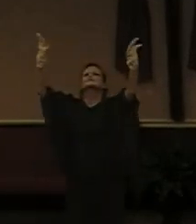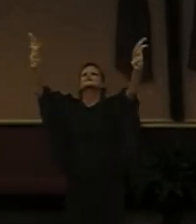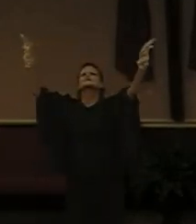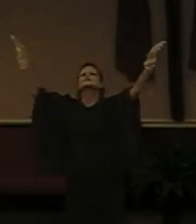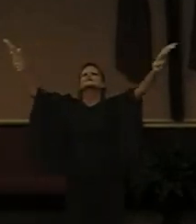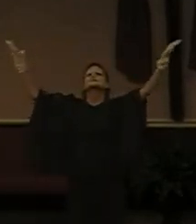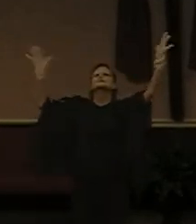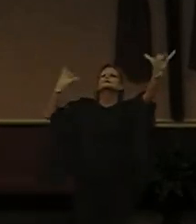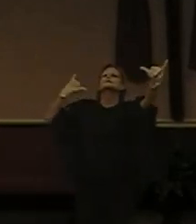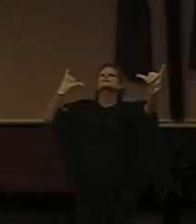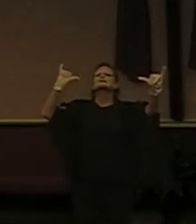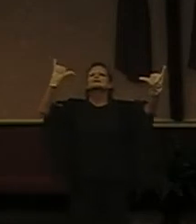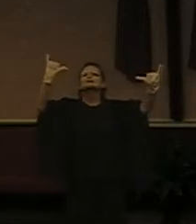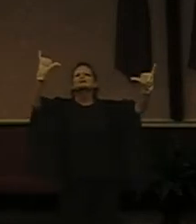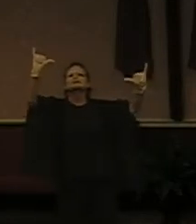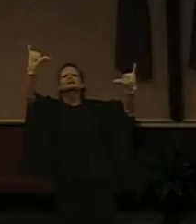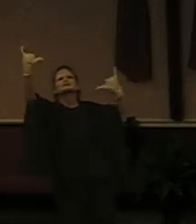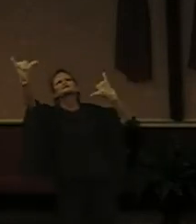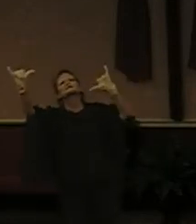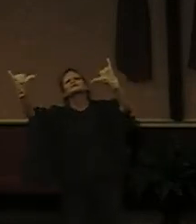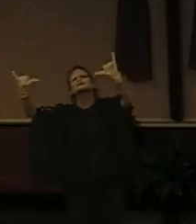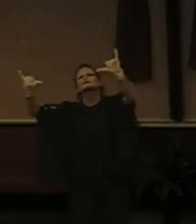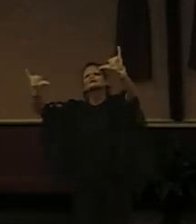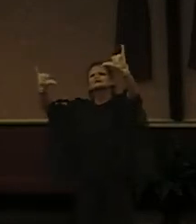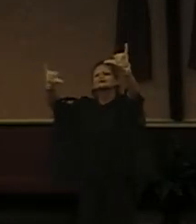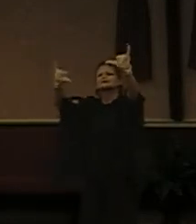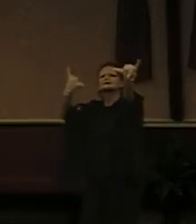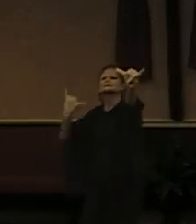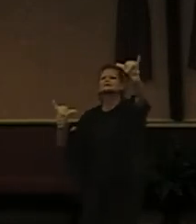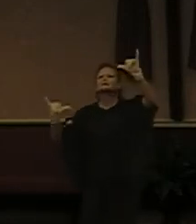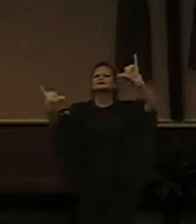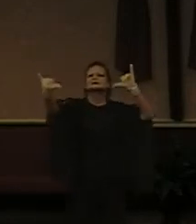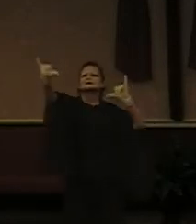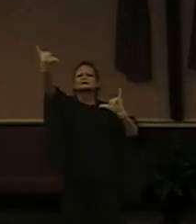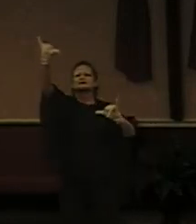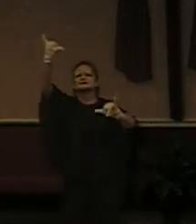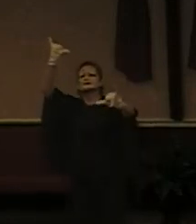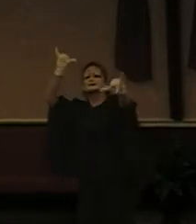forever and ever and ever.